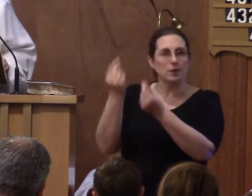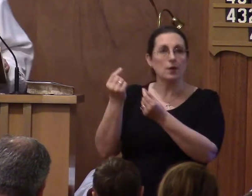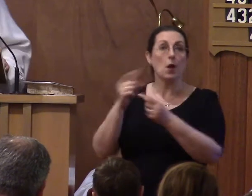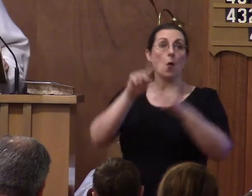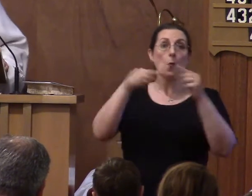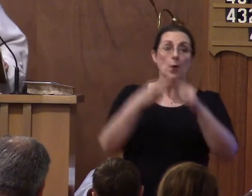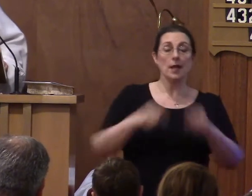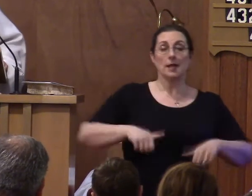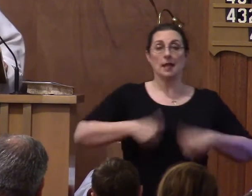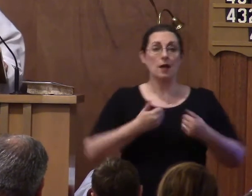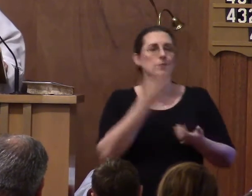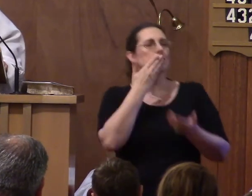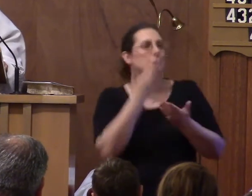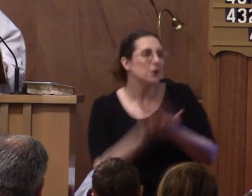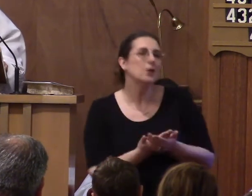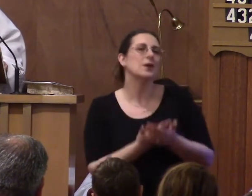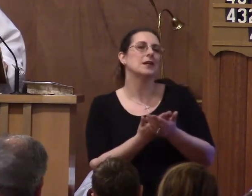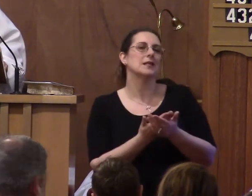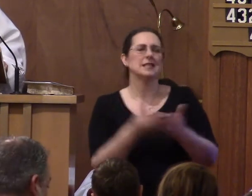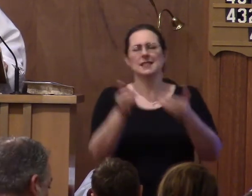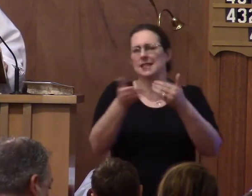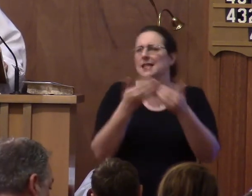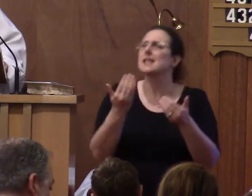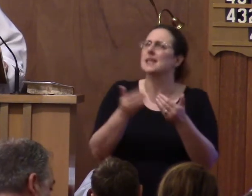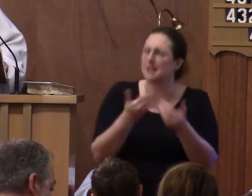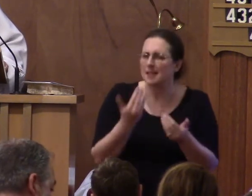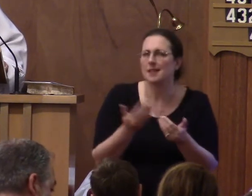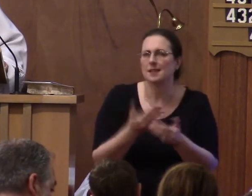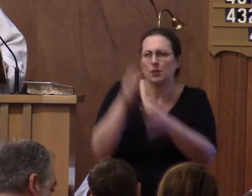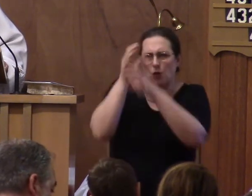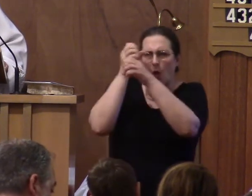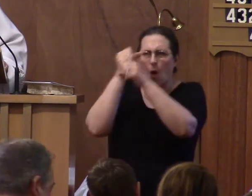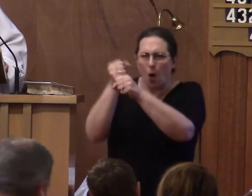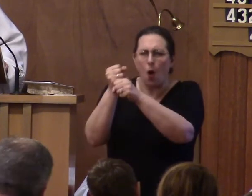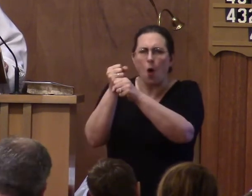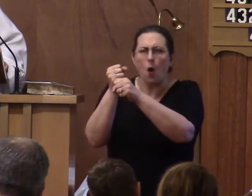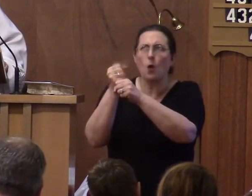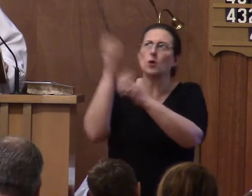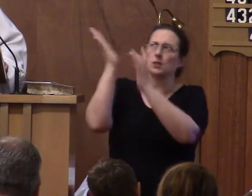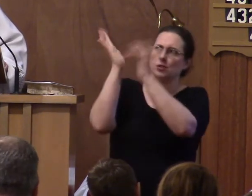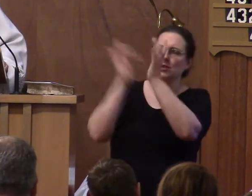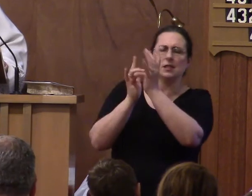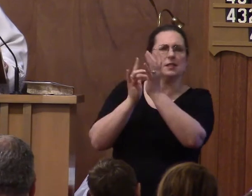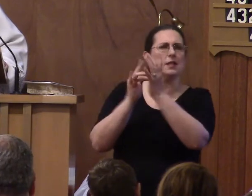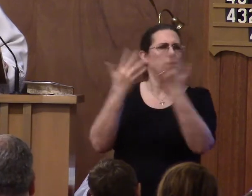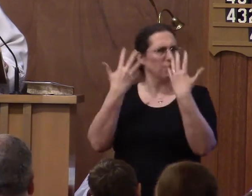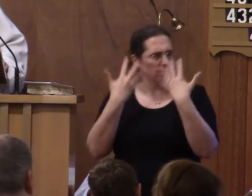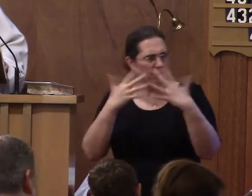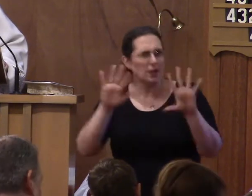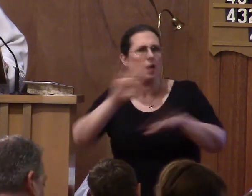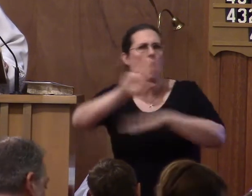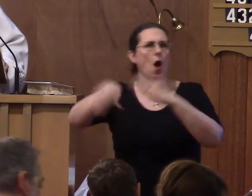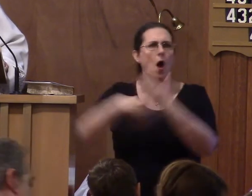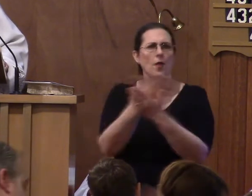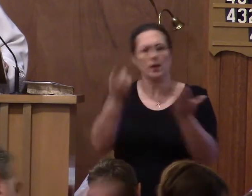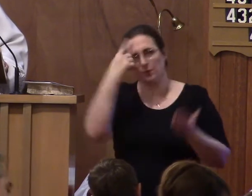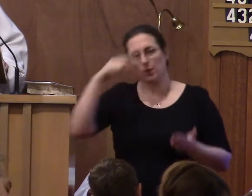easy matter to hold fast to the reality that Jesus has accomplished all things for us. When the burden of